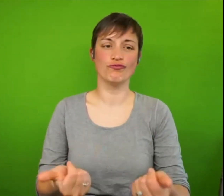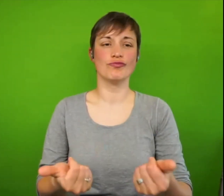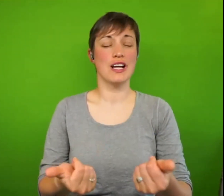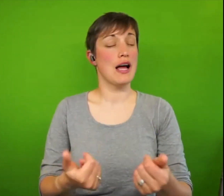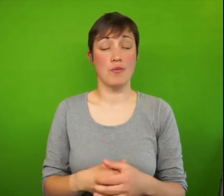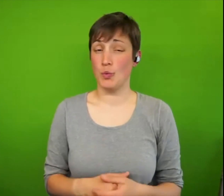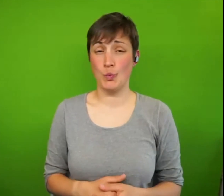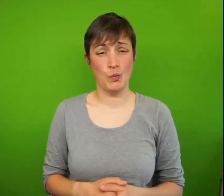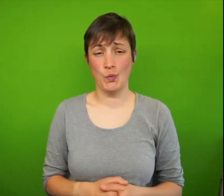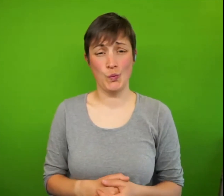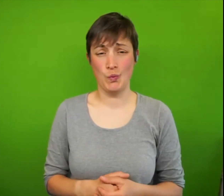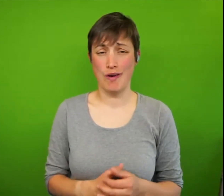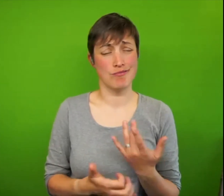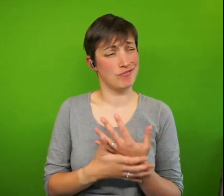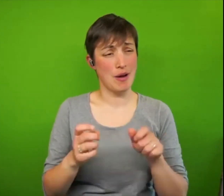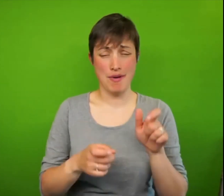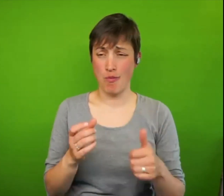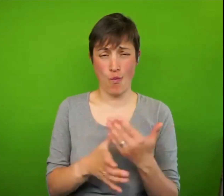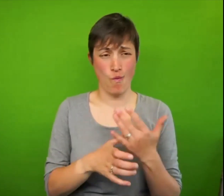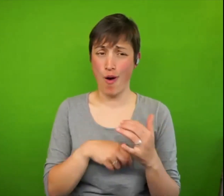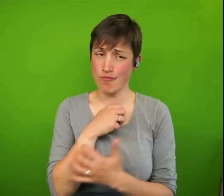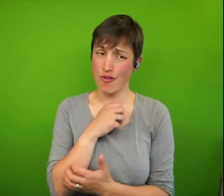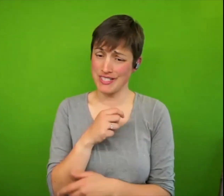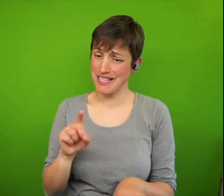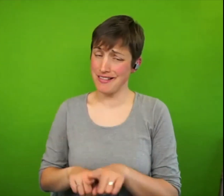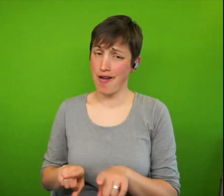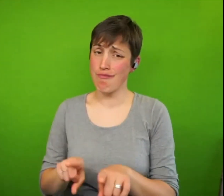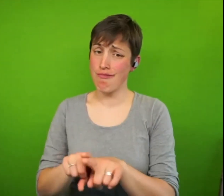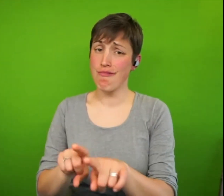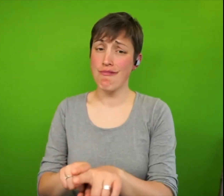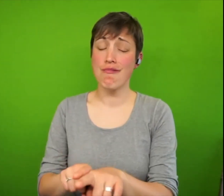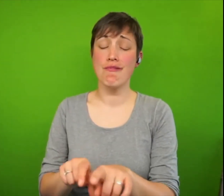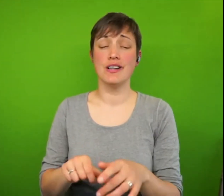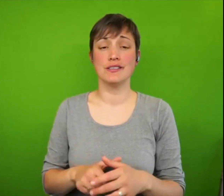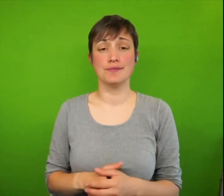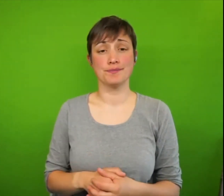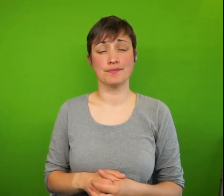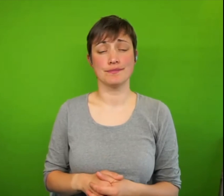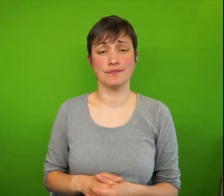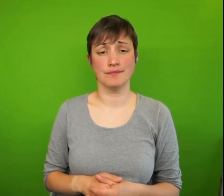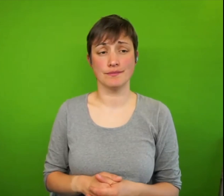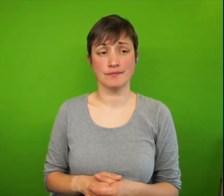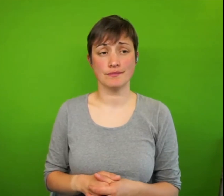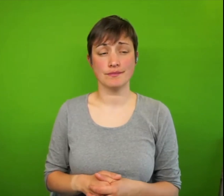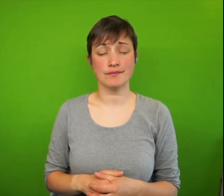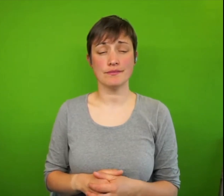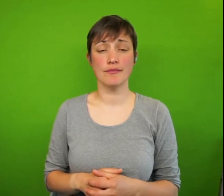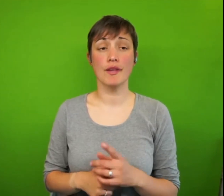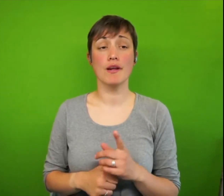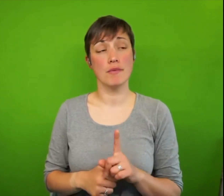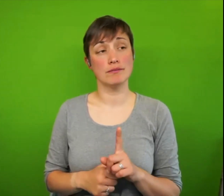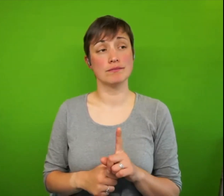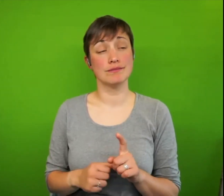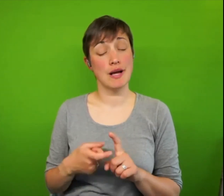but it is possible, I think within, you know, if there's a commitment there,